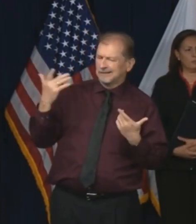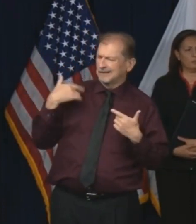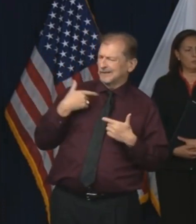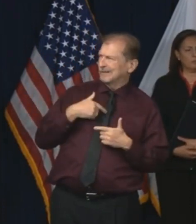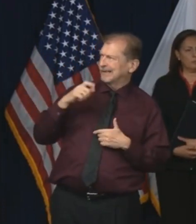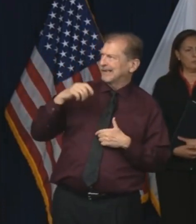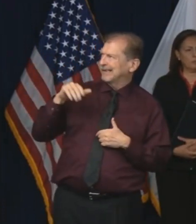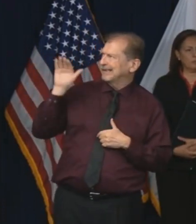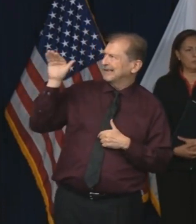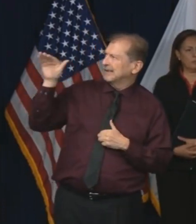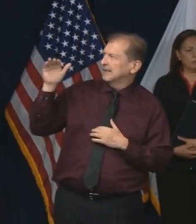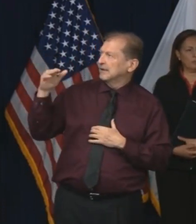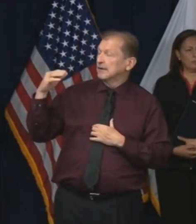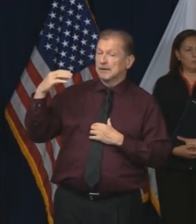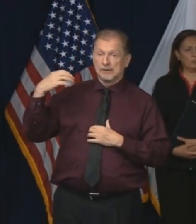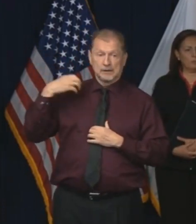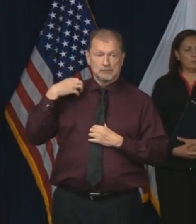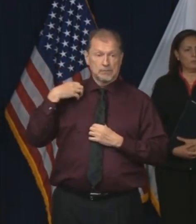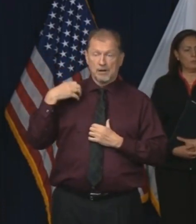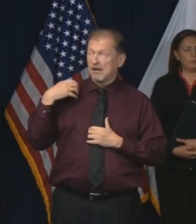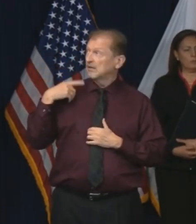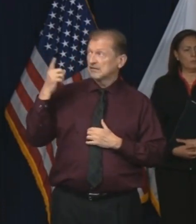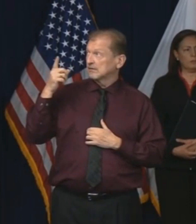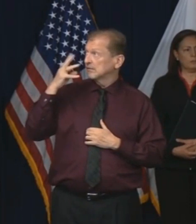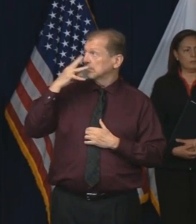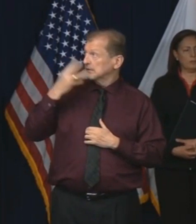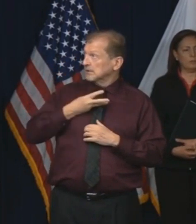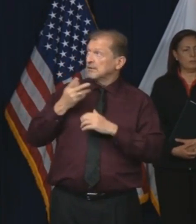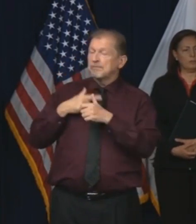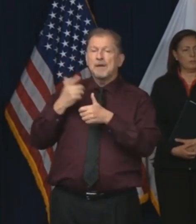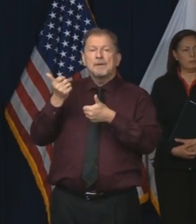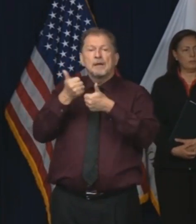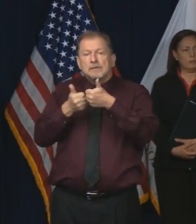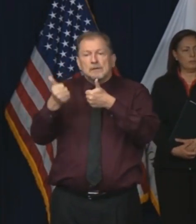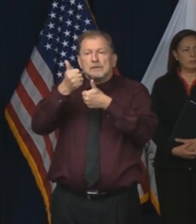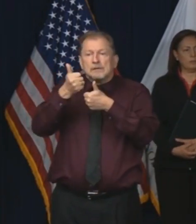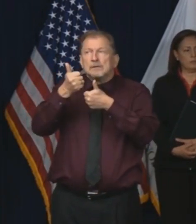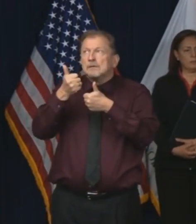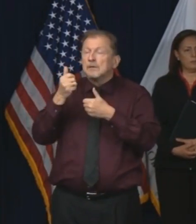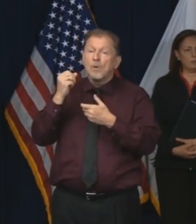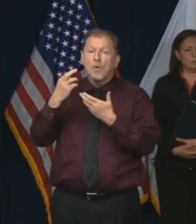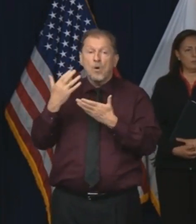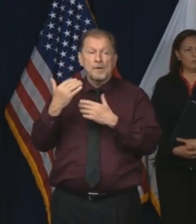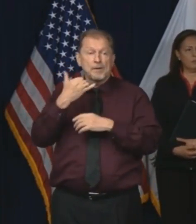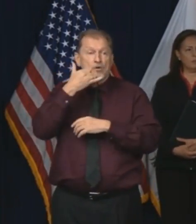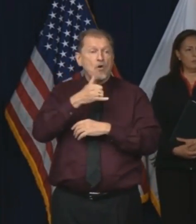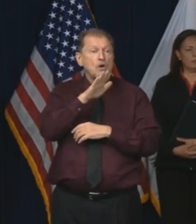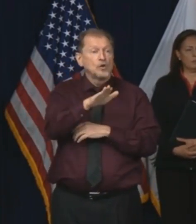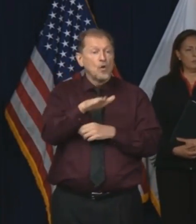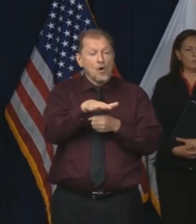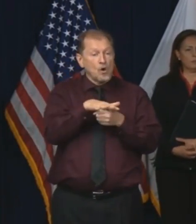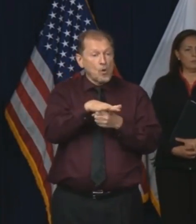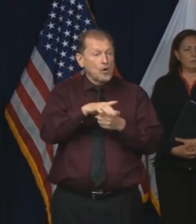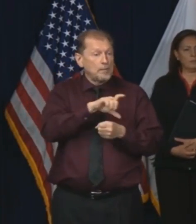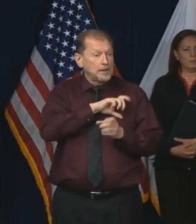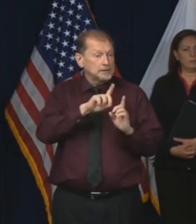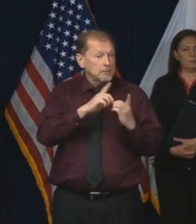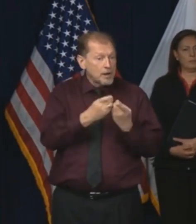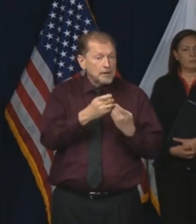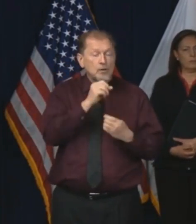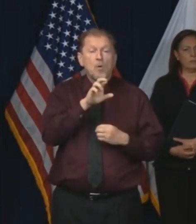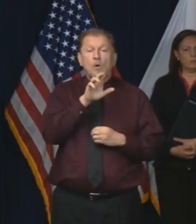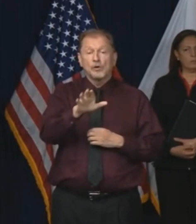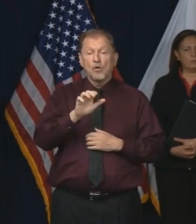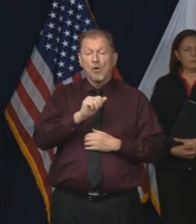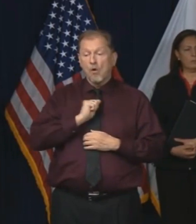to go to another level of authority, and that might include your local elected officials or your local police department, to